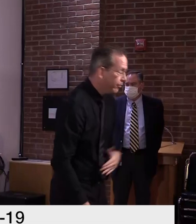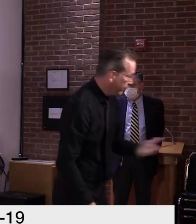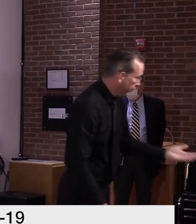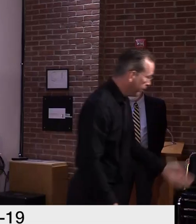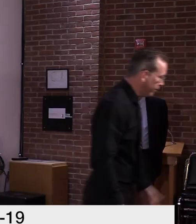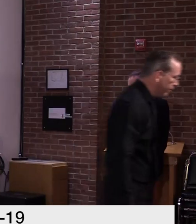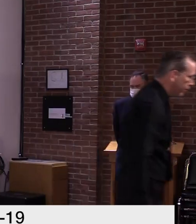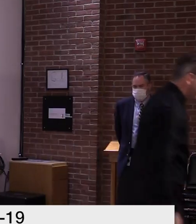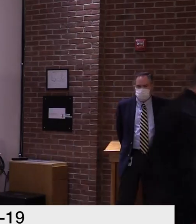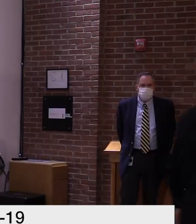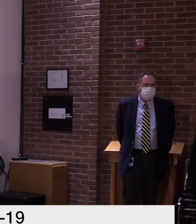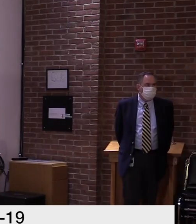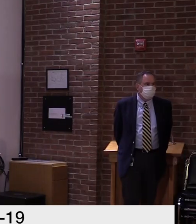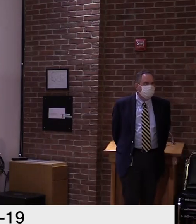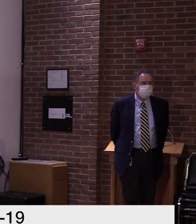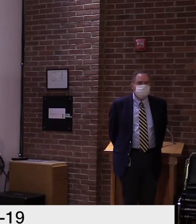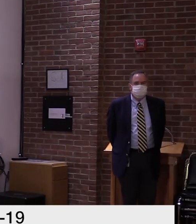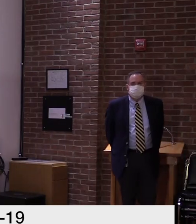Dr. Thank you, Governor.